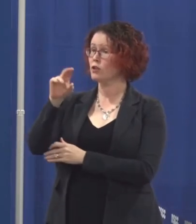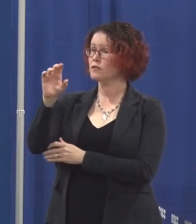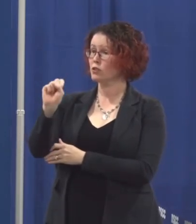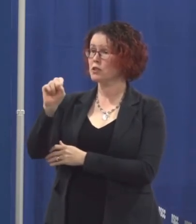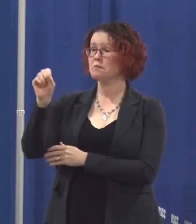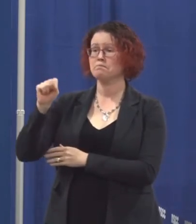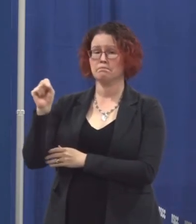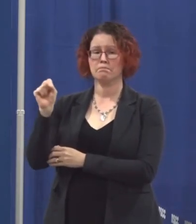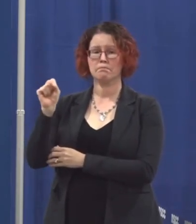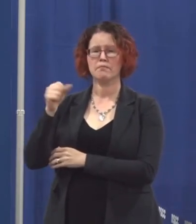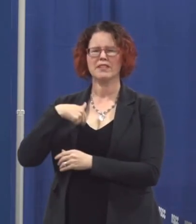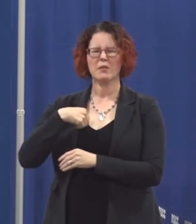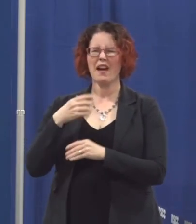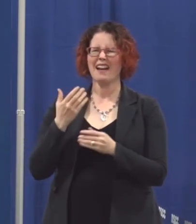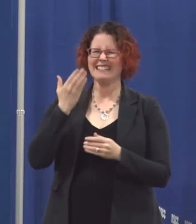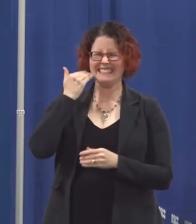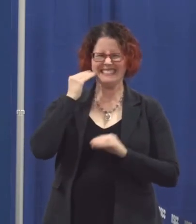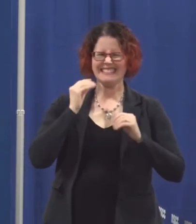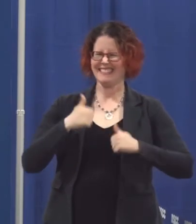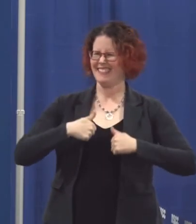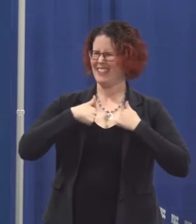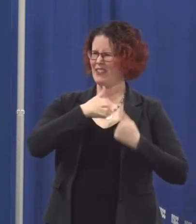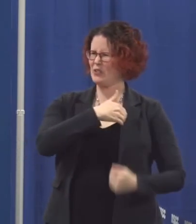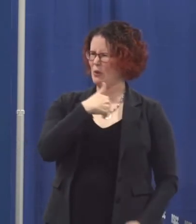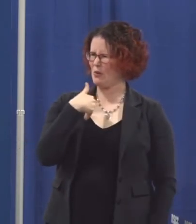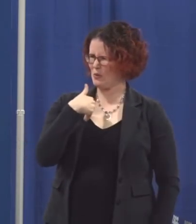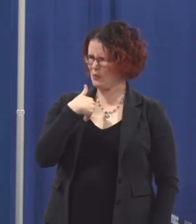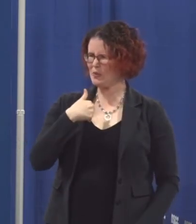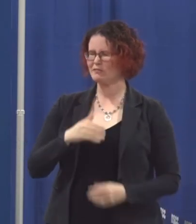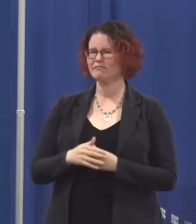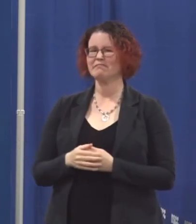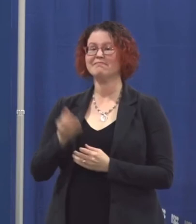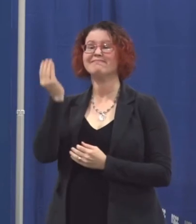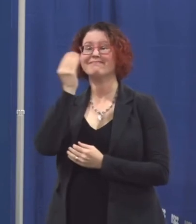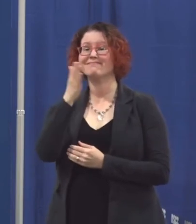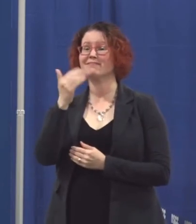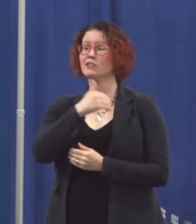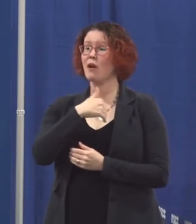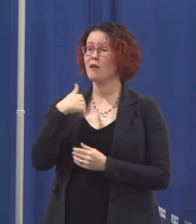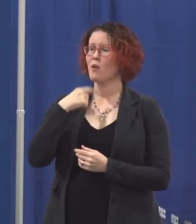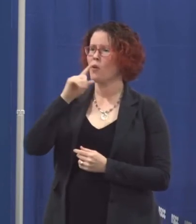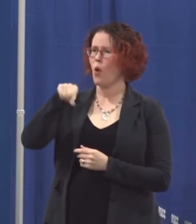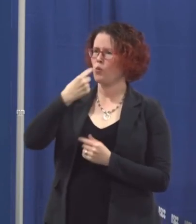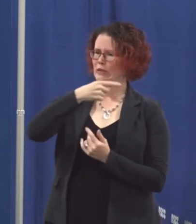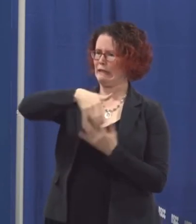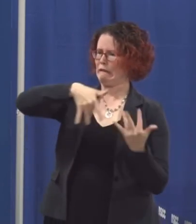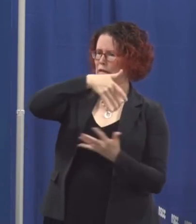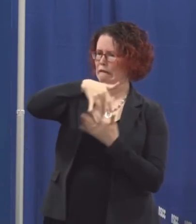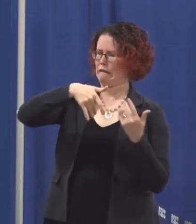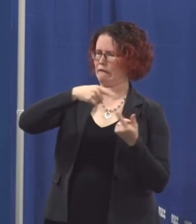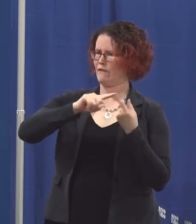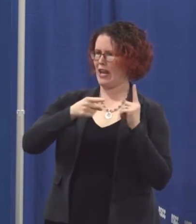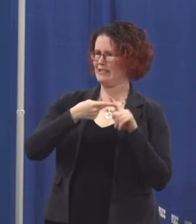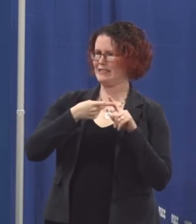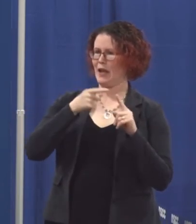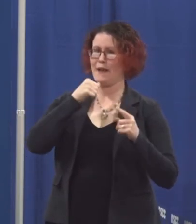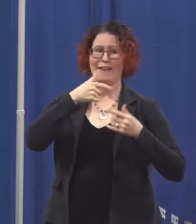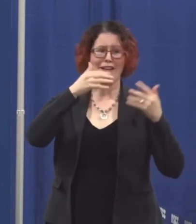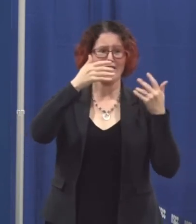Toronto there you are only kind and personable to your friends mainly for safety reasons